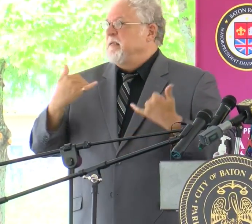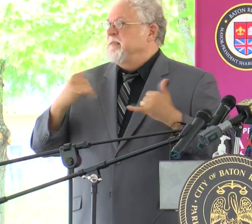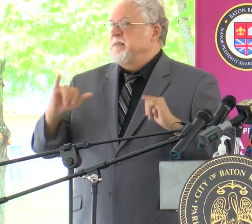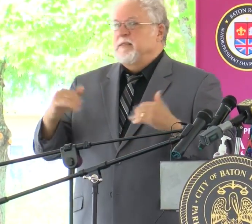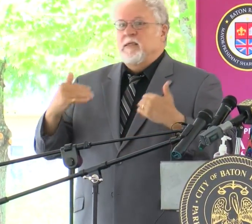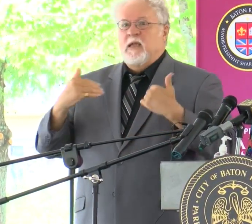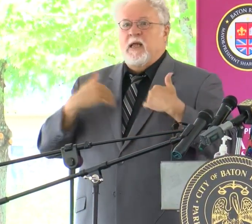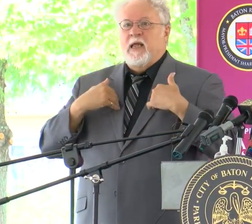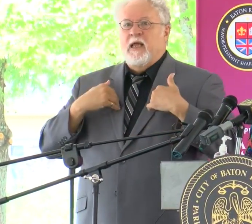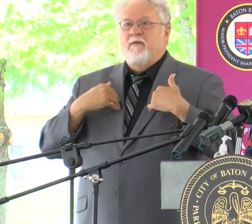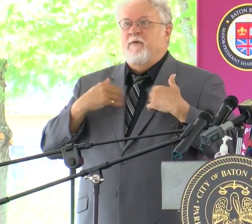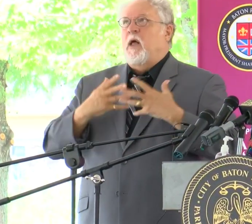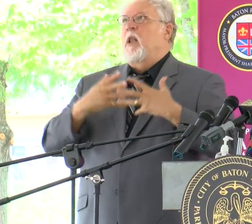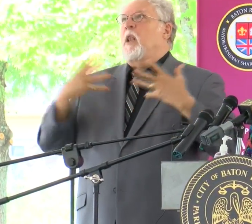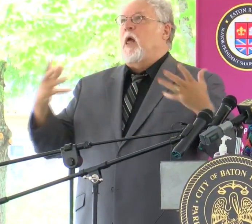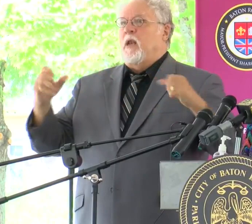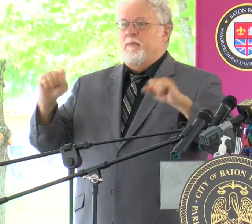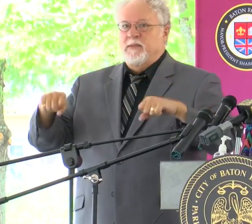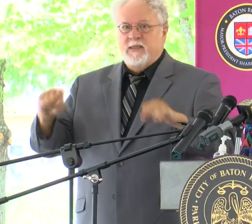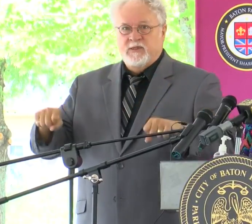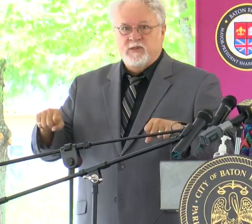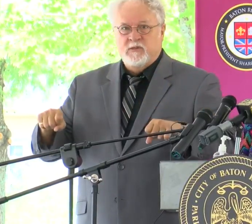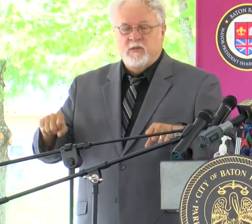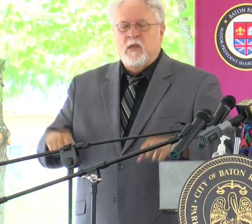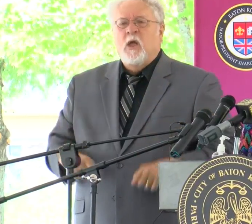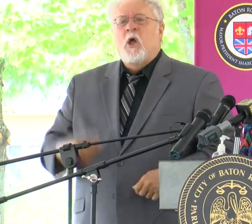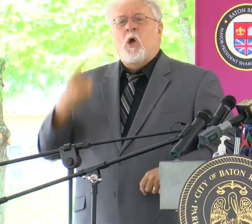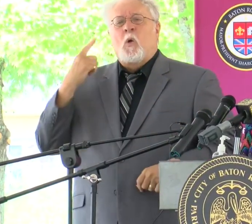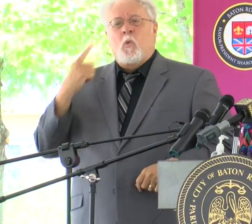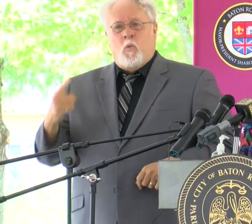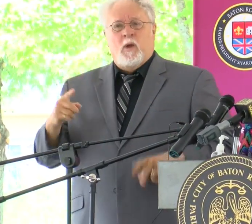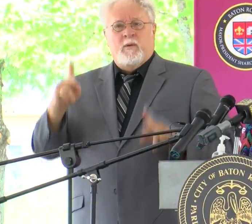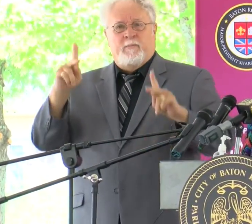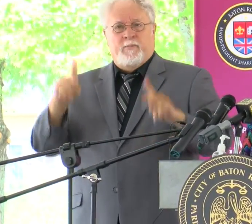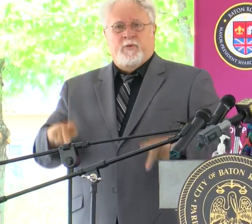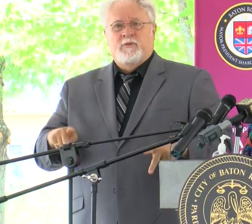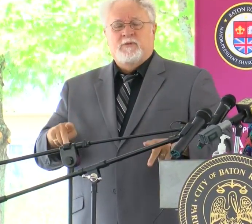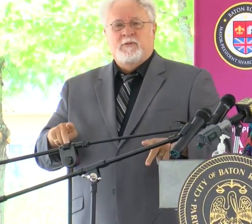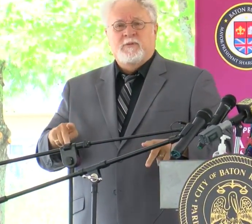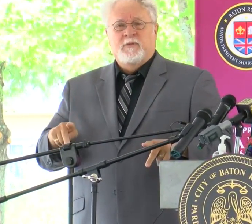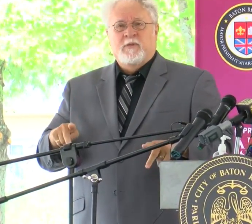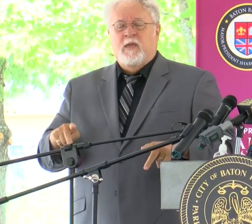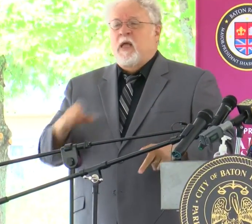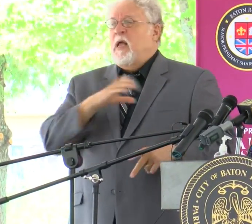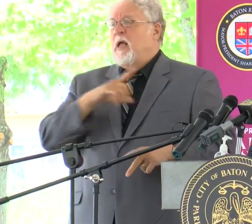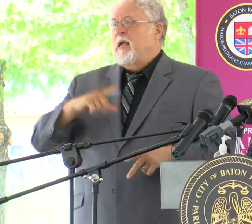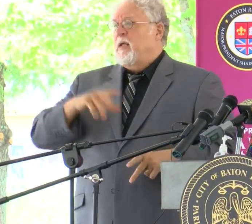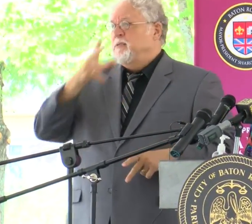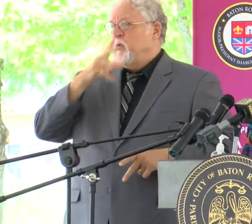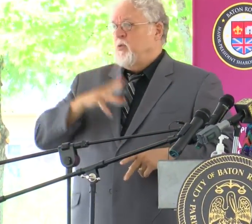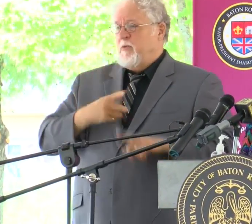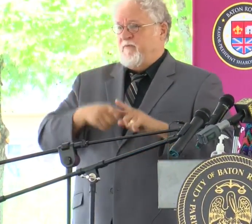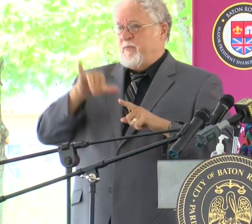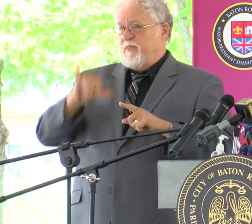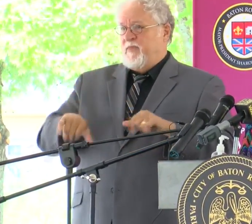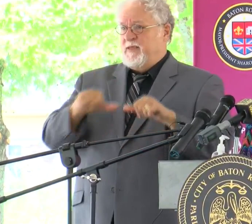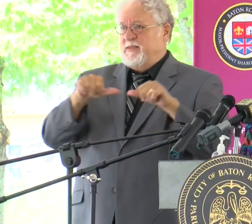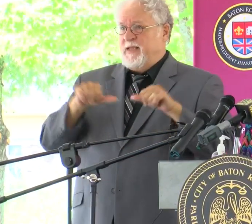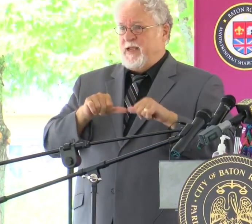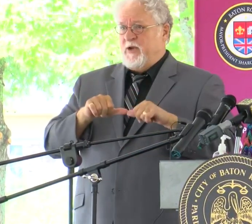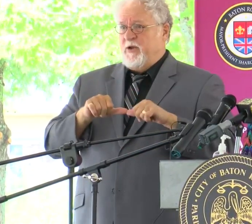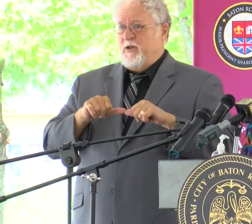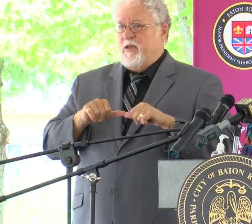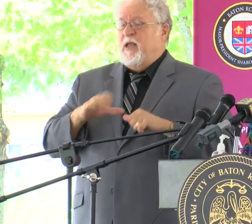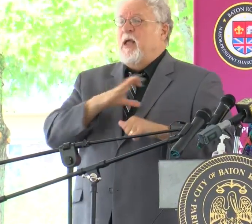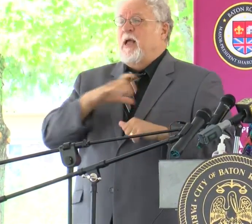has enormous potential. But one of those voices was the councilwoman from this district,